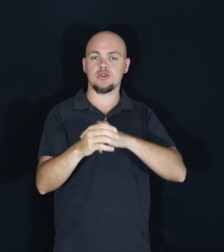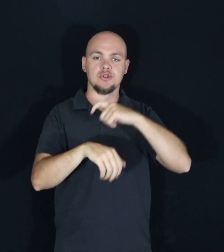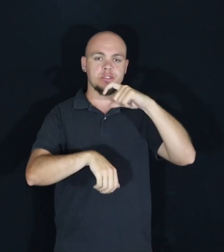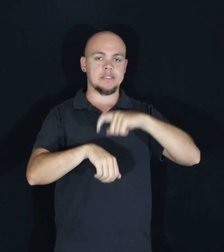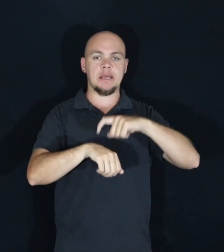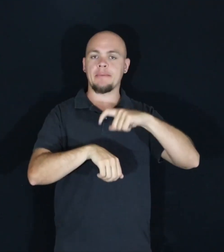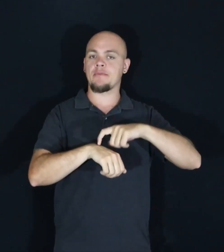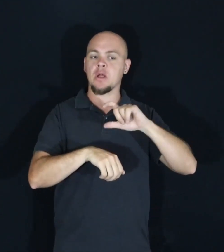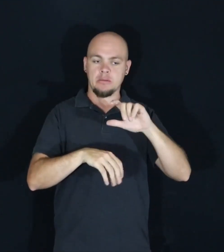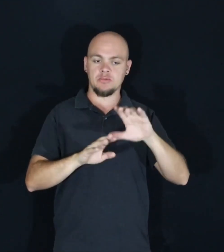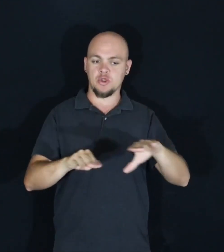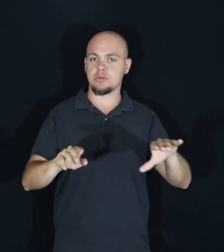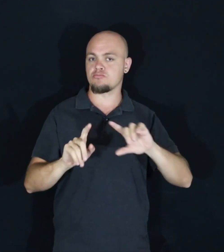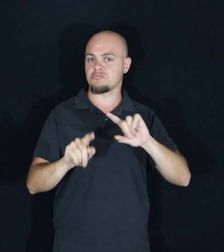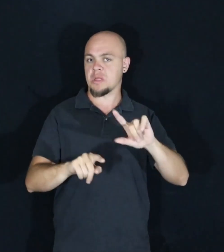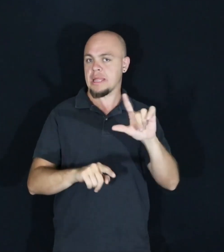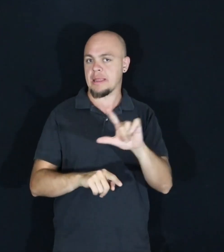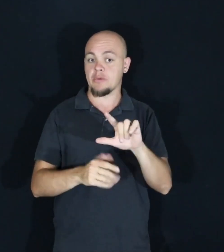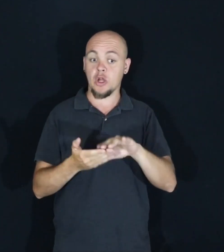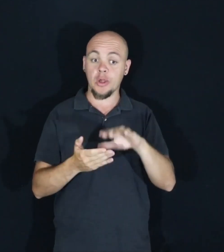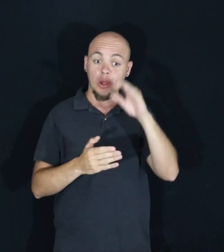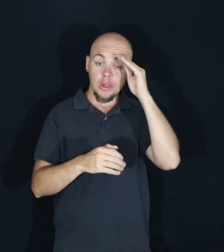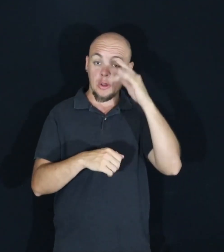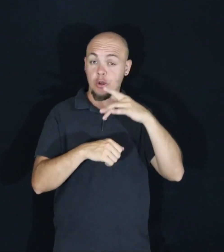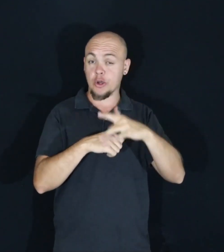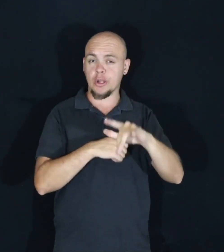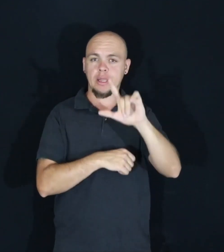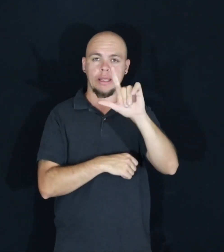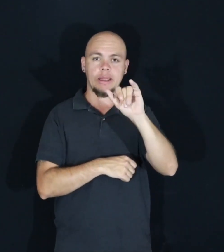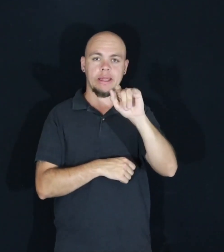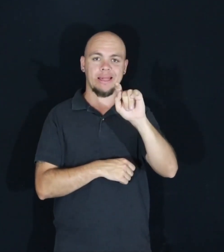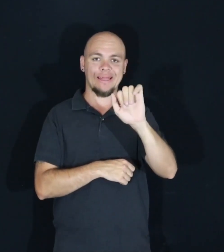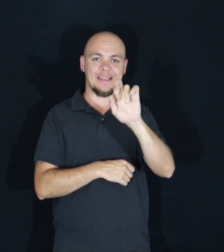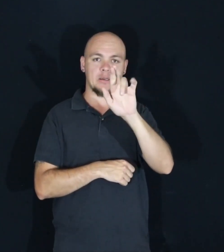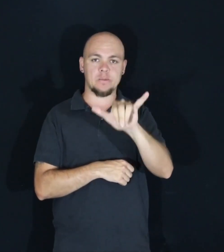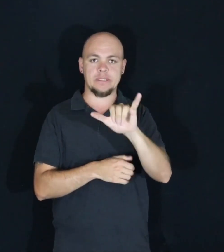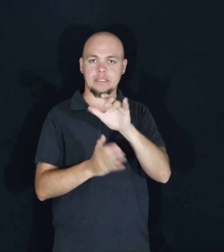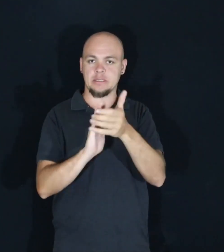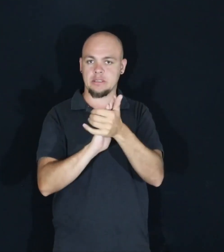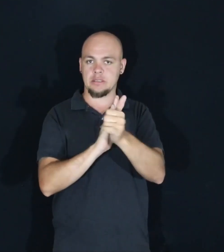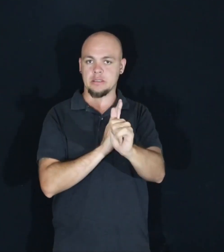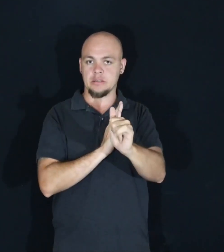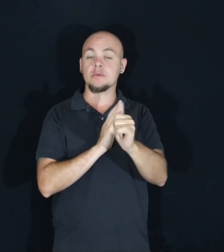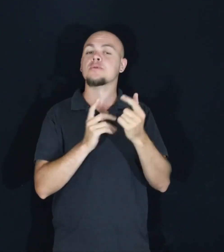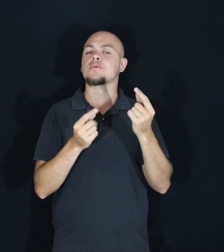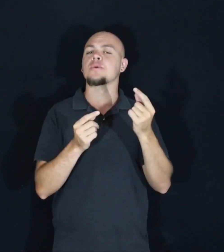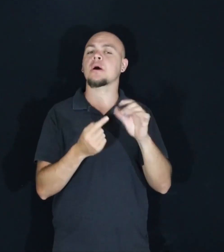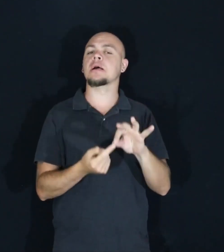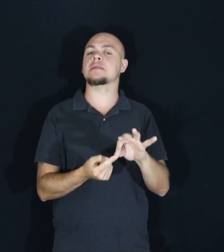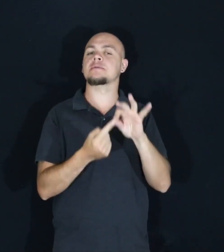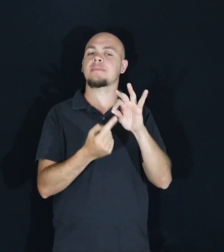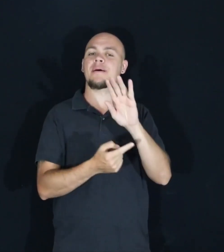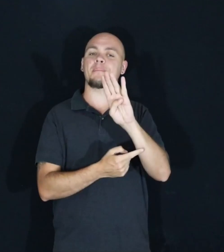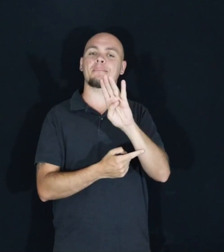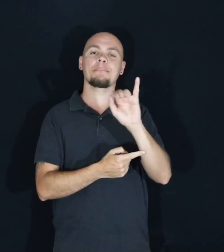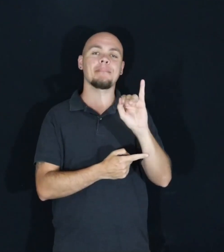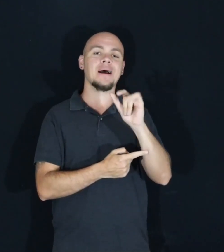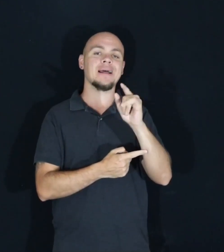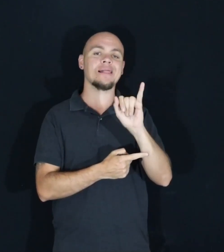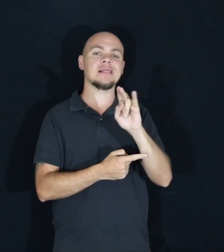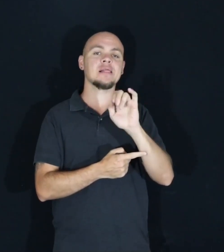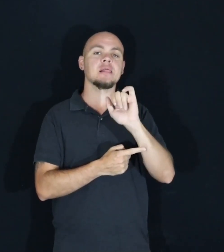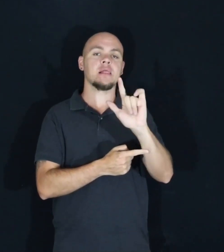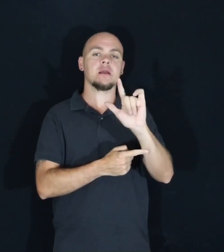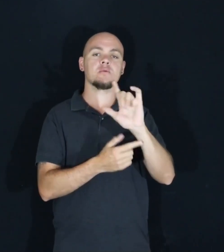in our libraries. It helps kids learn early literacy skills. And so she was doing a special bilingual story time.